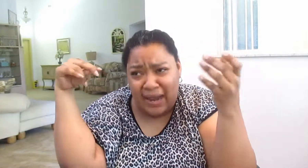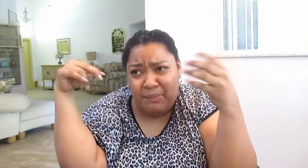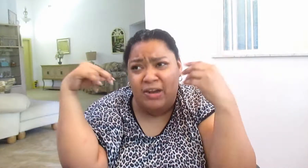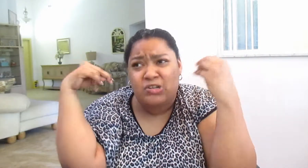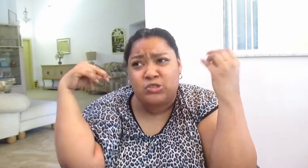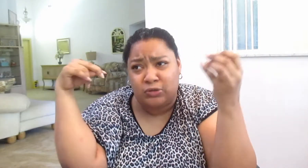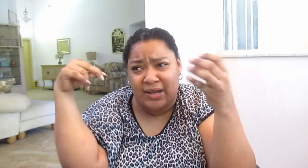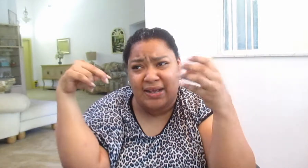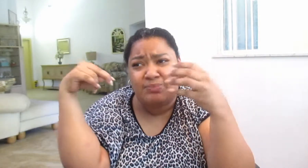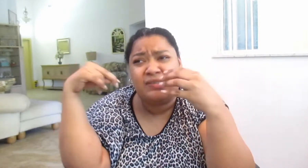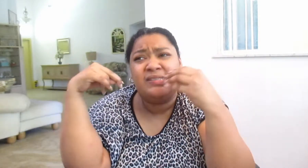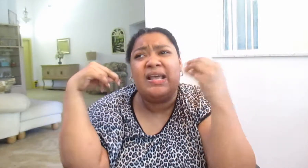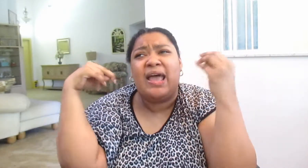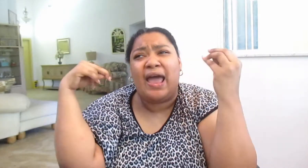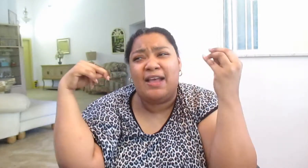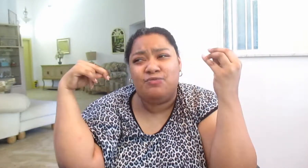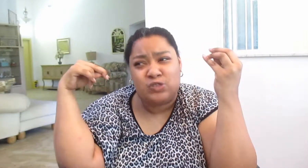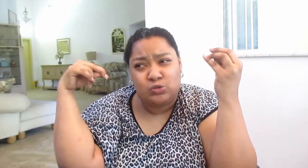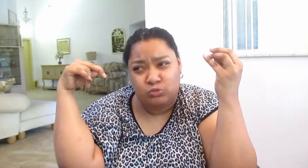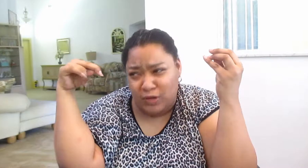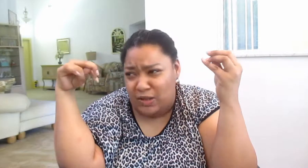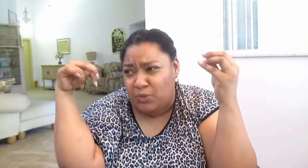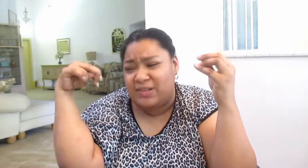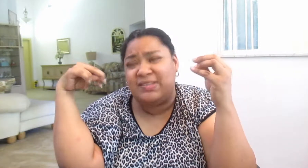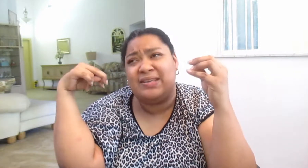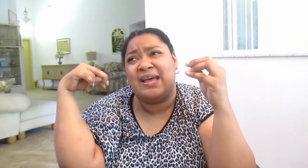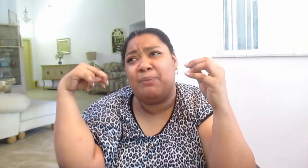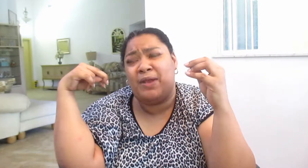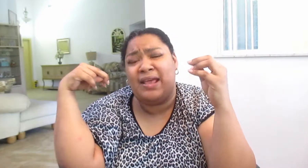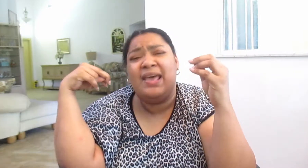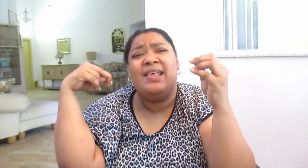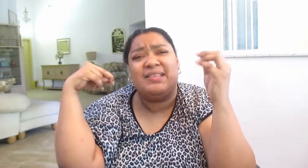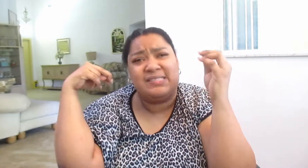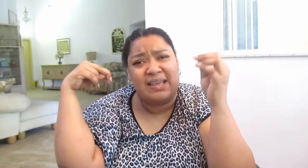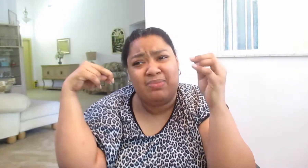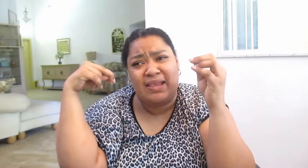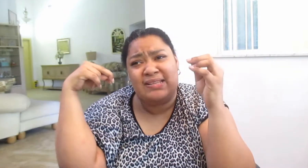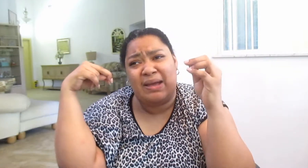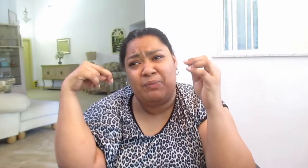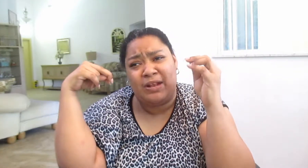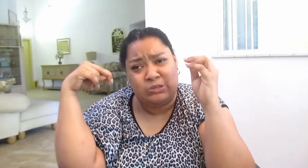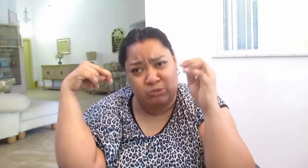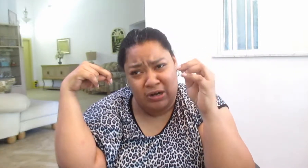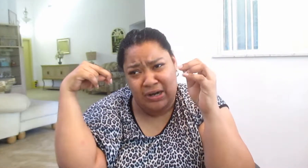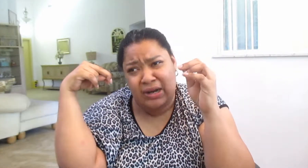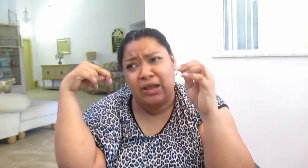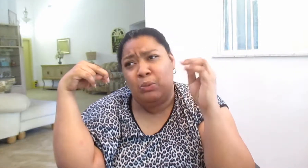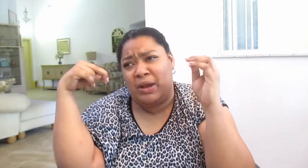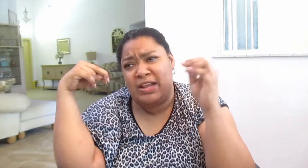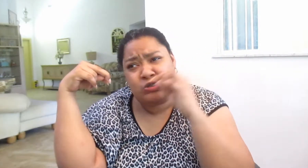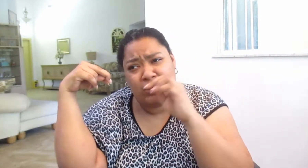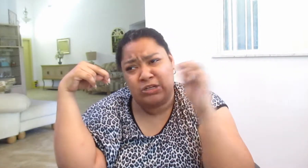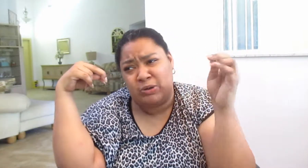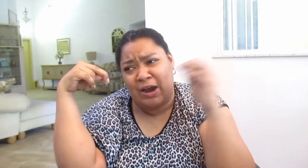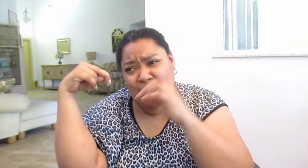nightmares, dreams, and just really weird things happening. The same thing is happening to Reardon when he's trying to recover